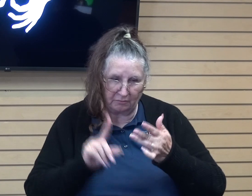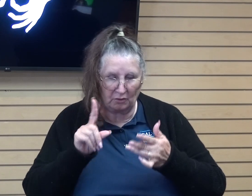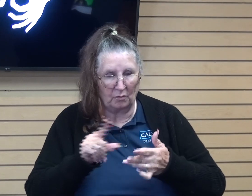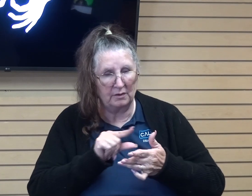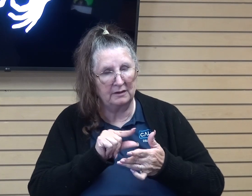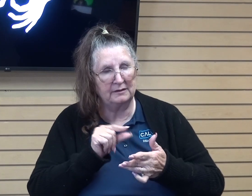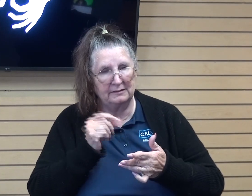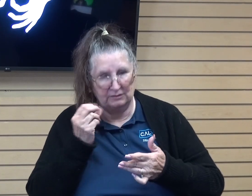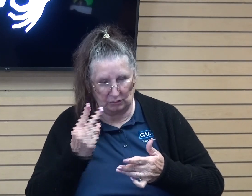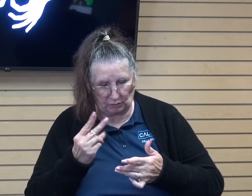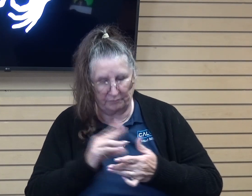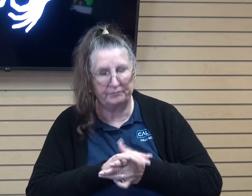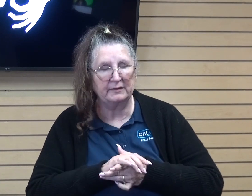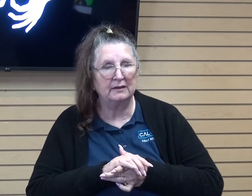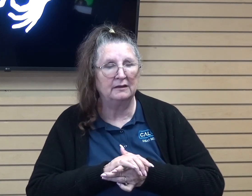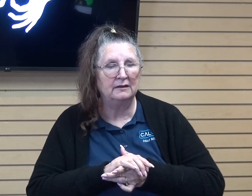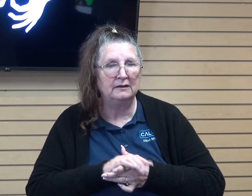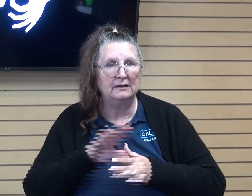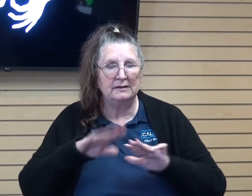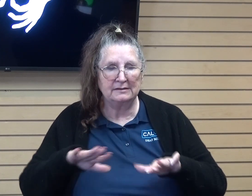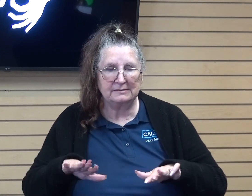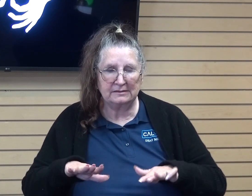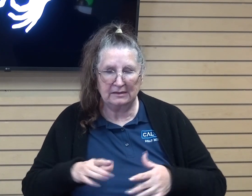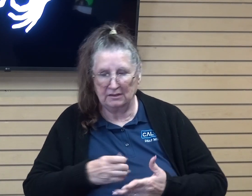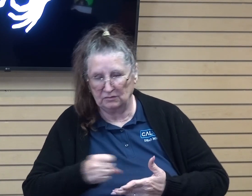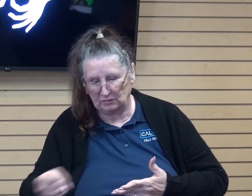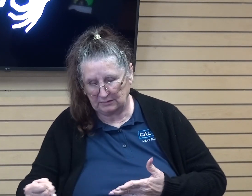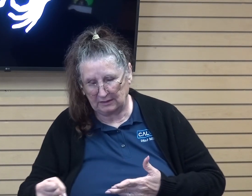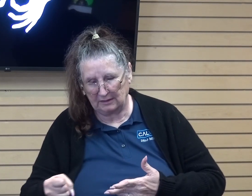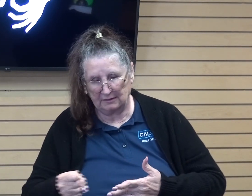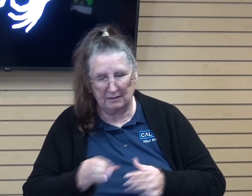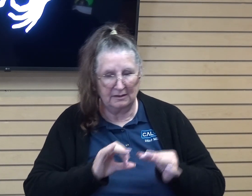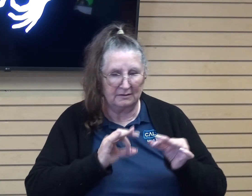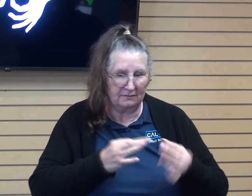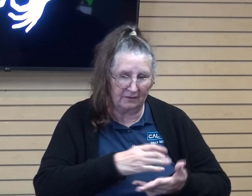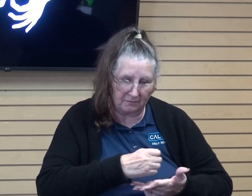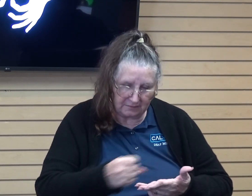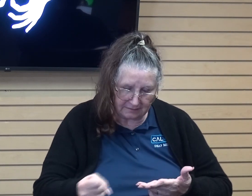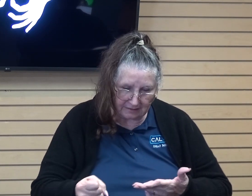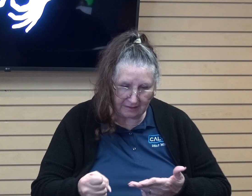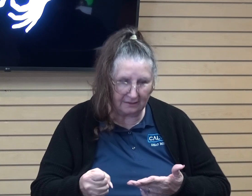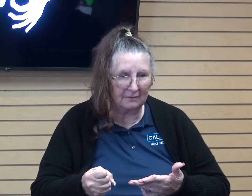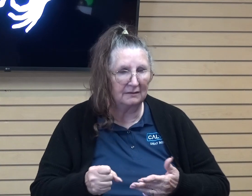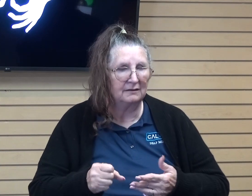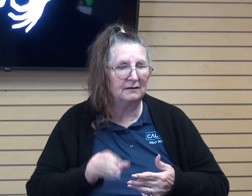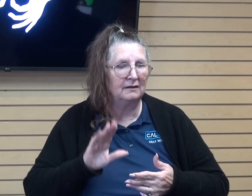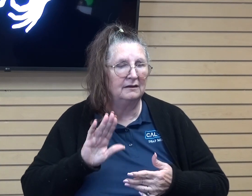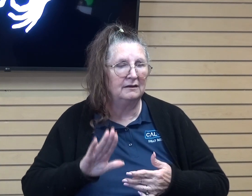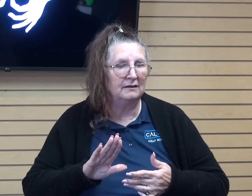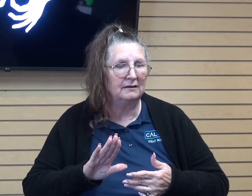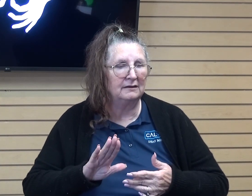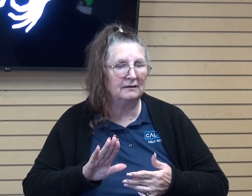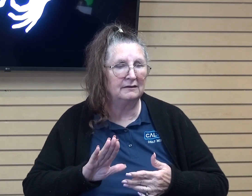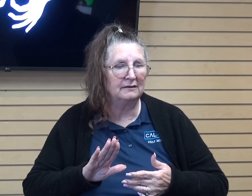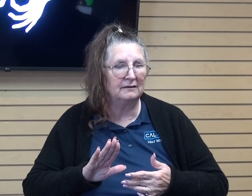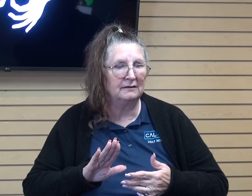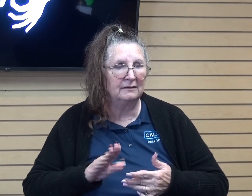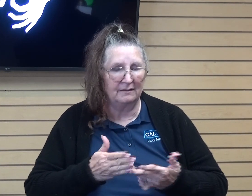two. So chapter one, his kids get taken from him and his family and his, all of pretty much his possessions, his